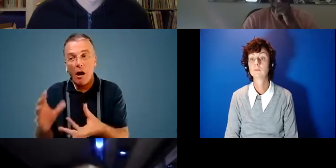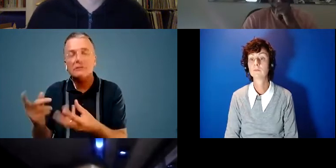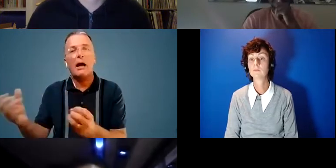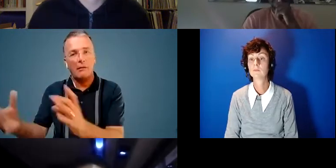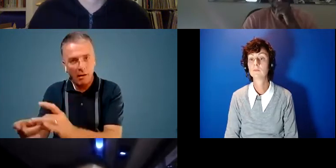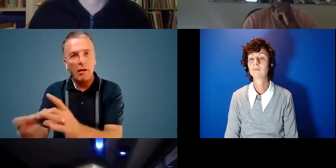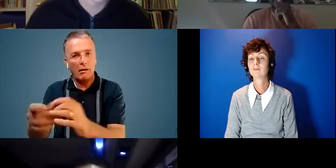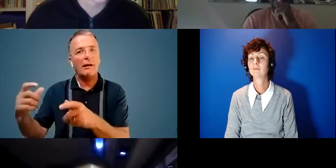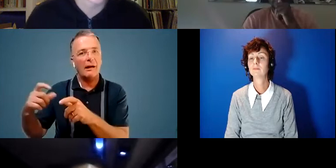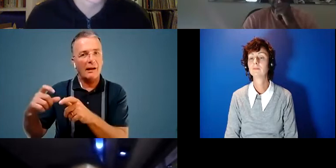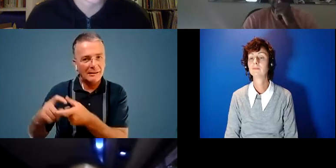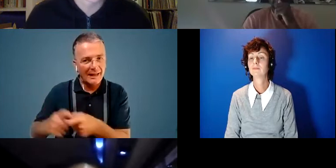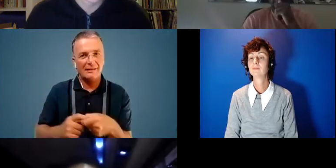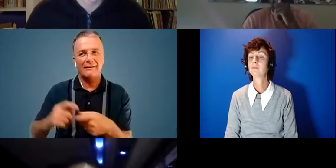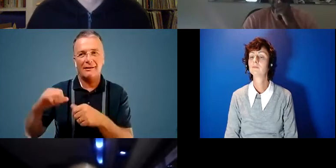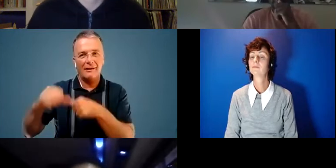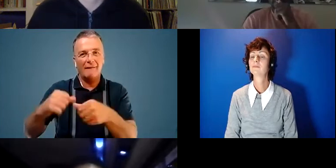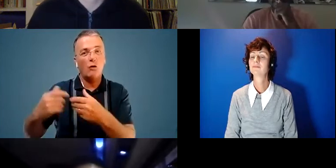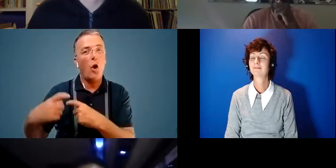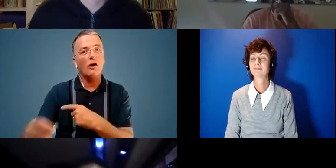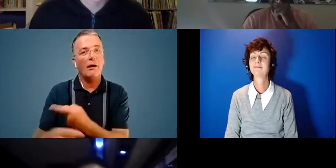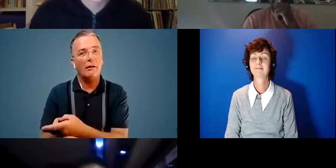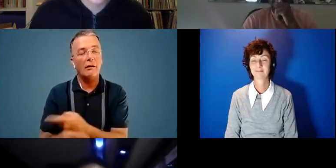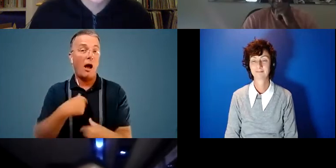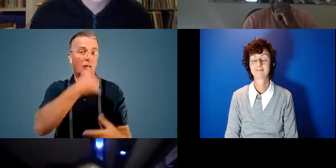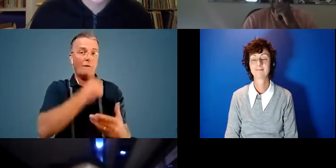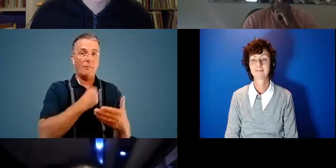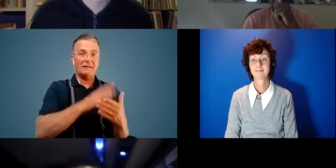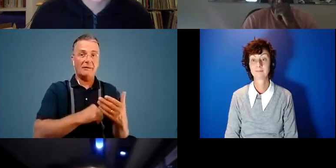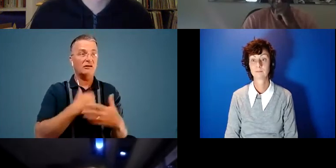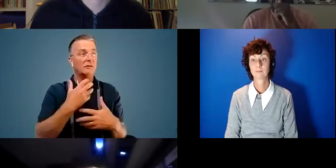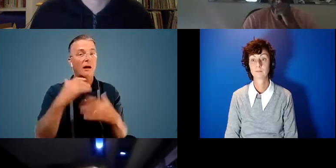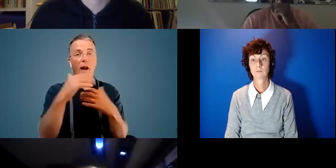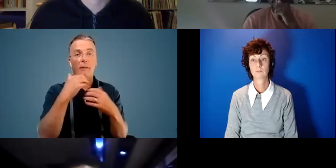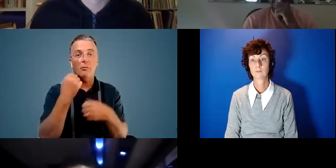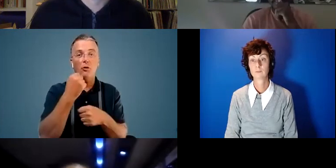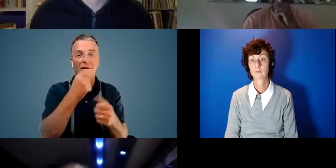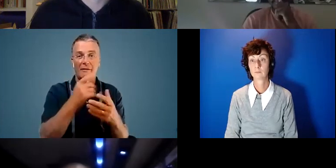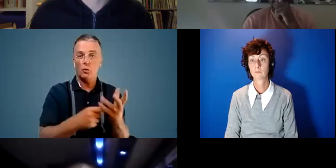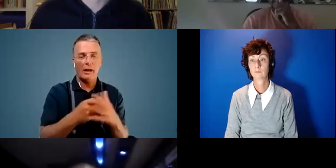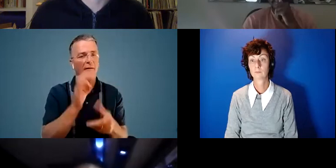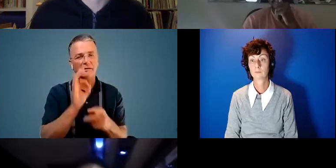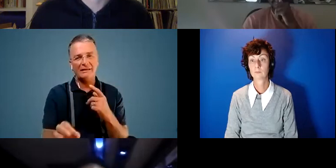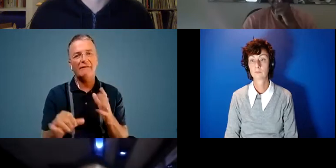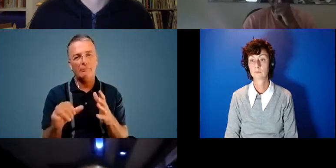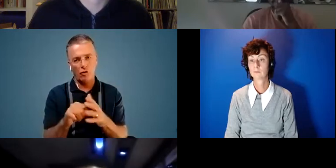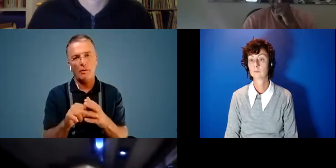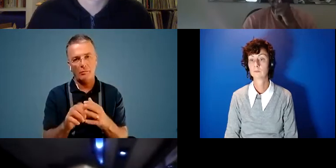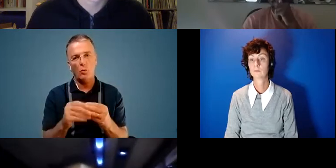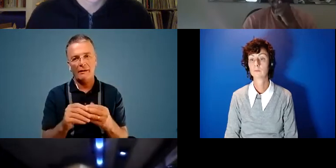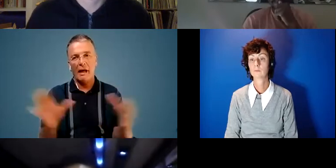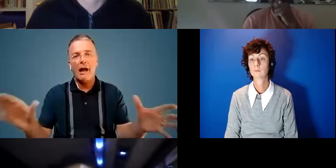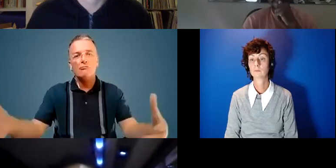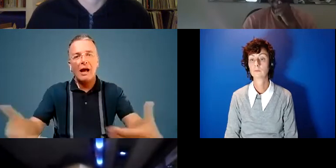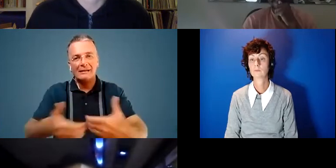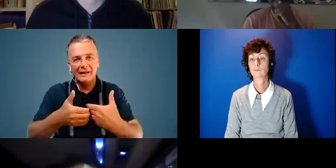now i know from my experience that uh the climate movement in the uk specifically has a real problem with um embracing